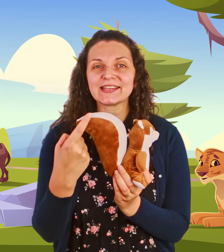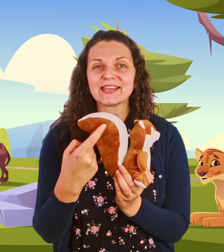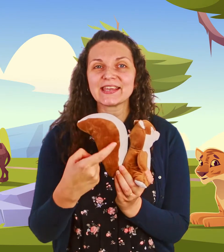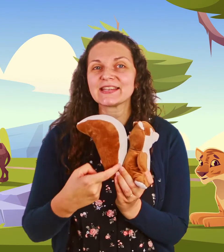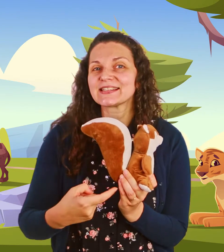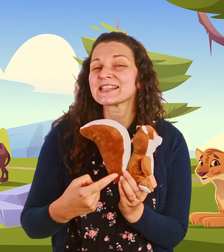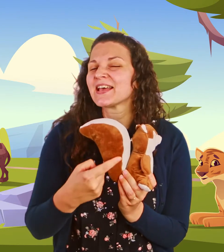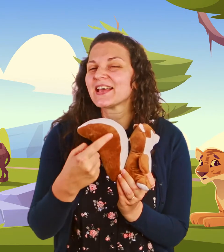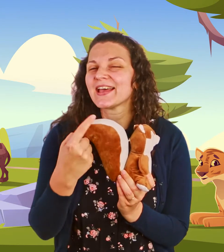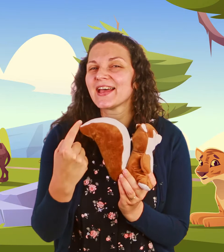its